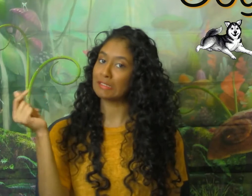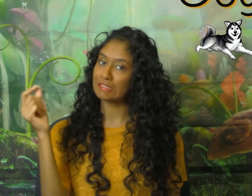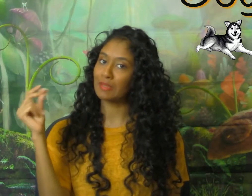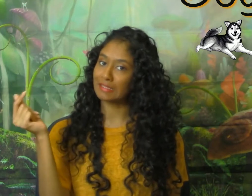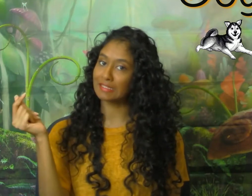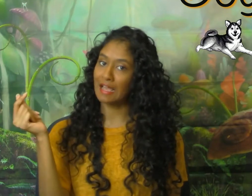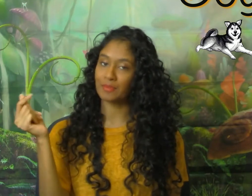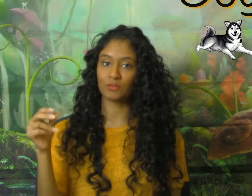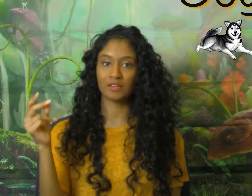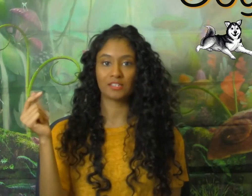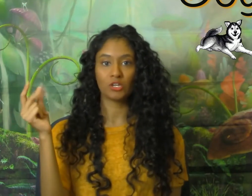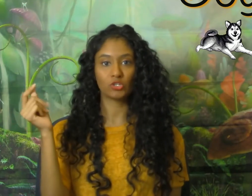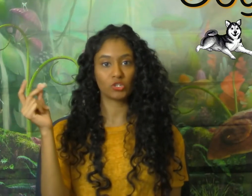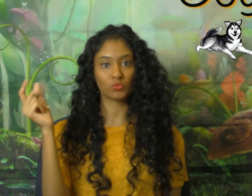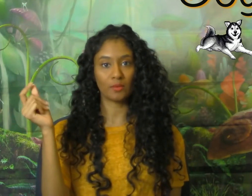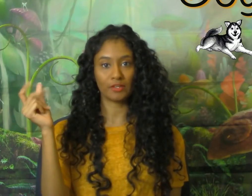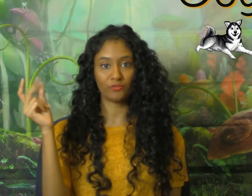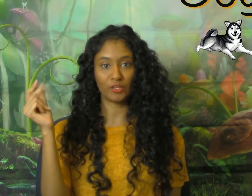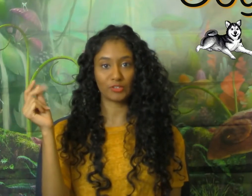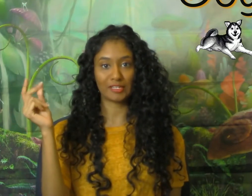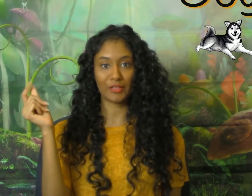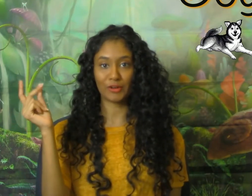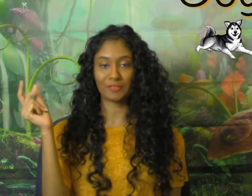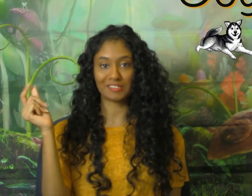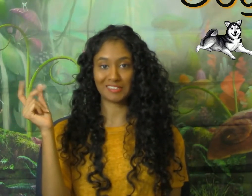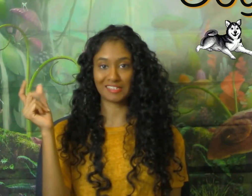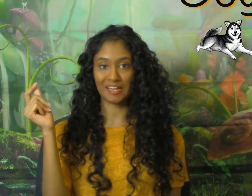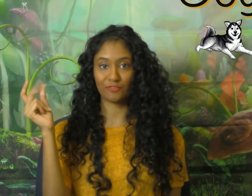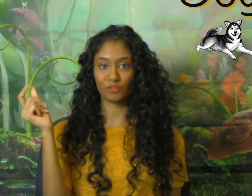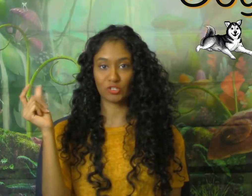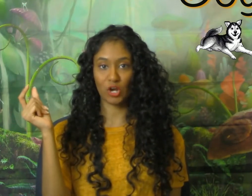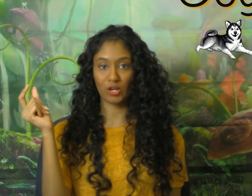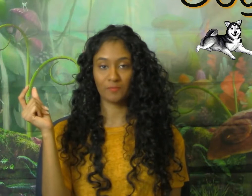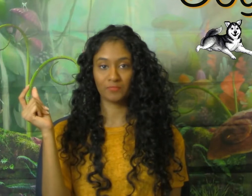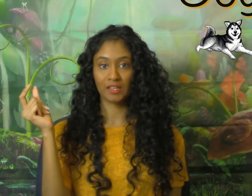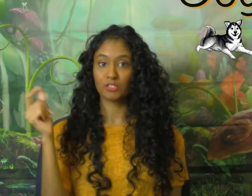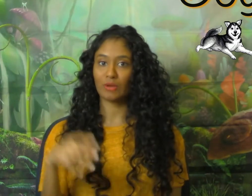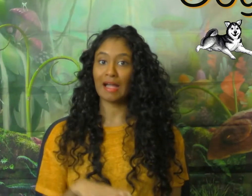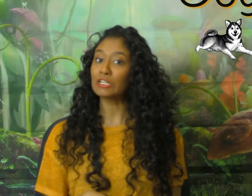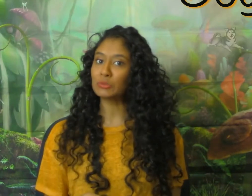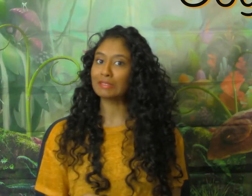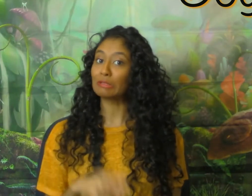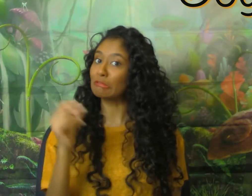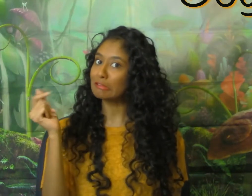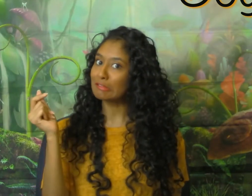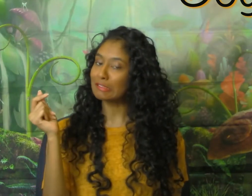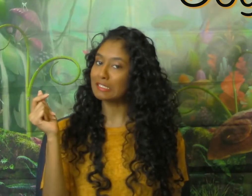to make the snapping noise. You're just rubbing your fingers together. And this is the sign for dog. So actually it looks like a snap,